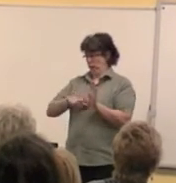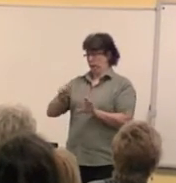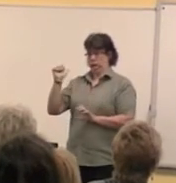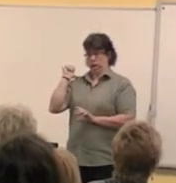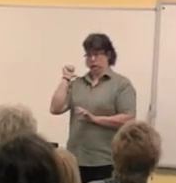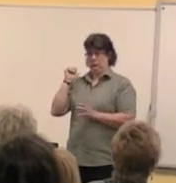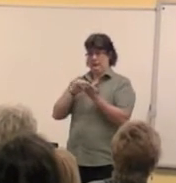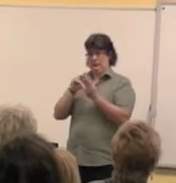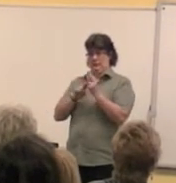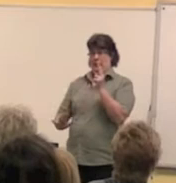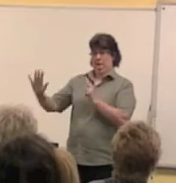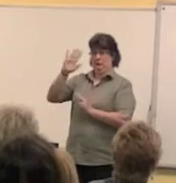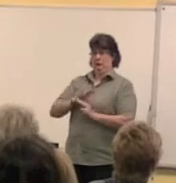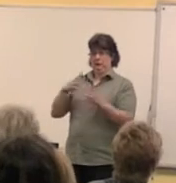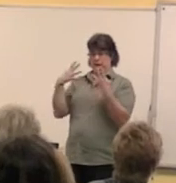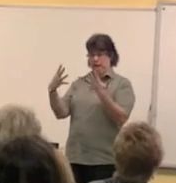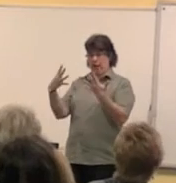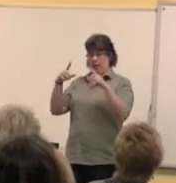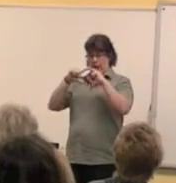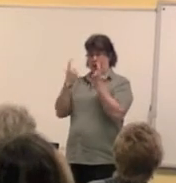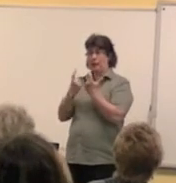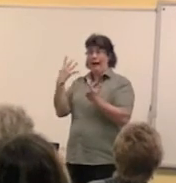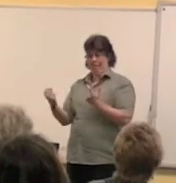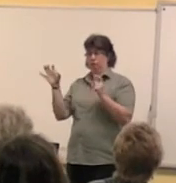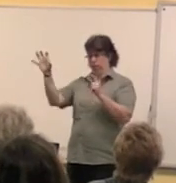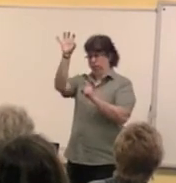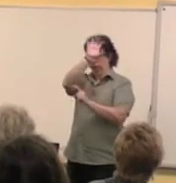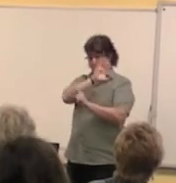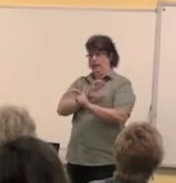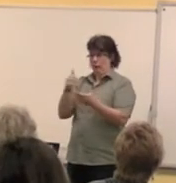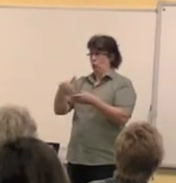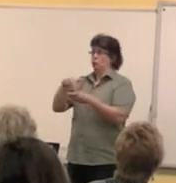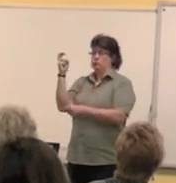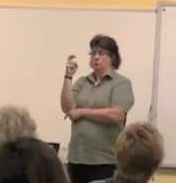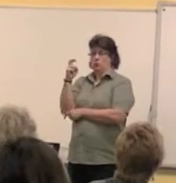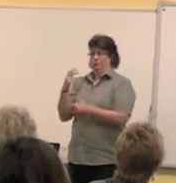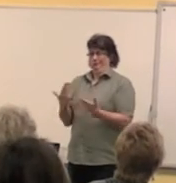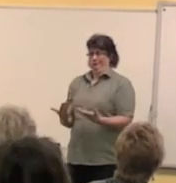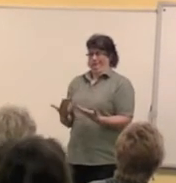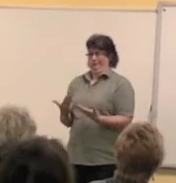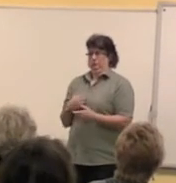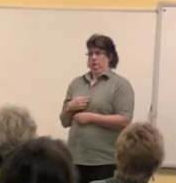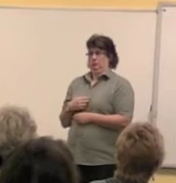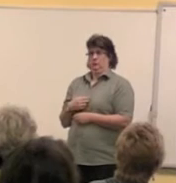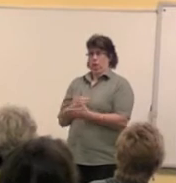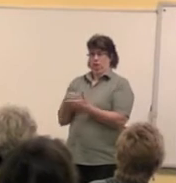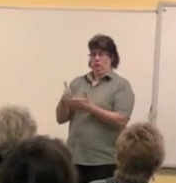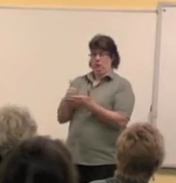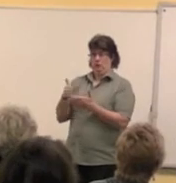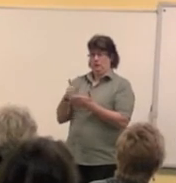of Saffir, including self-content. Now, the only negative classes that we have are in stone and suffer, so there's